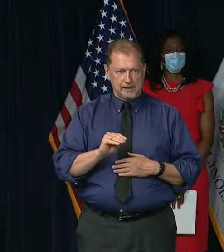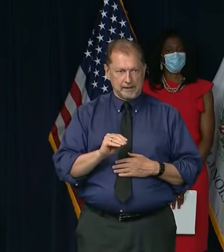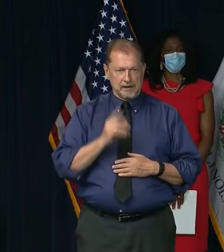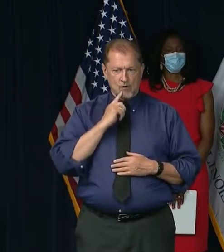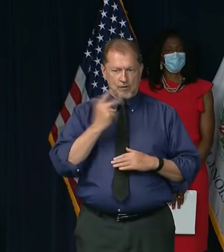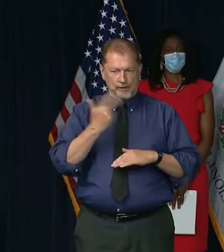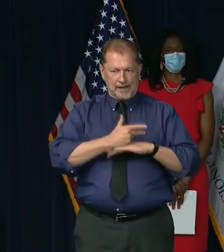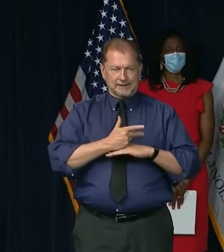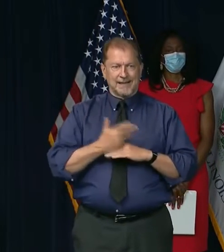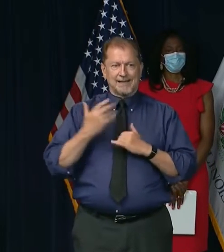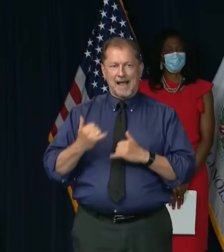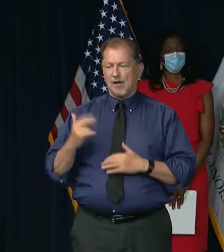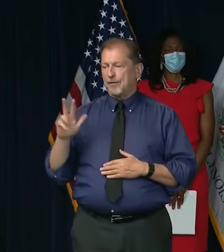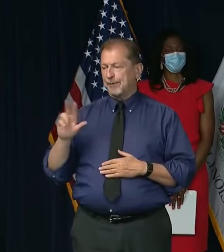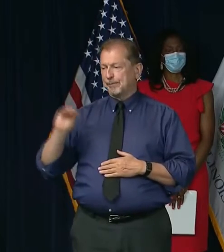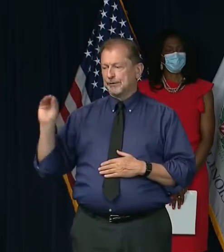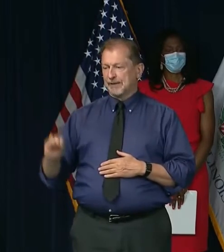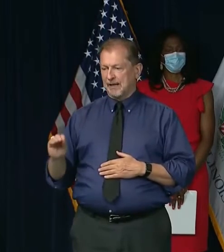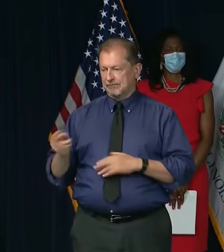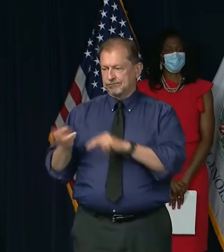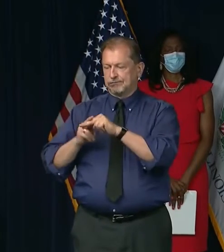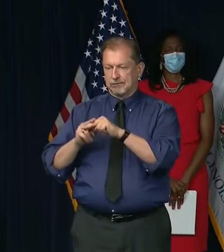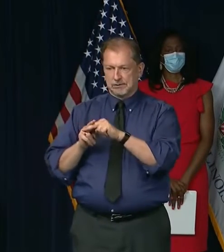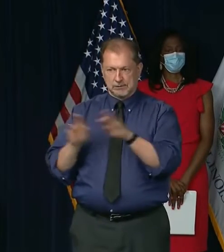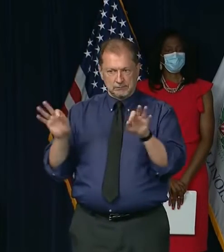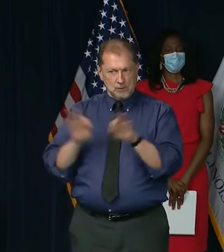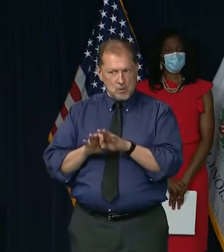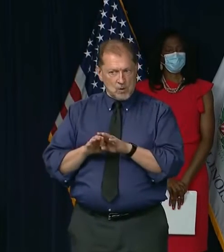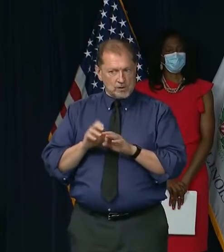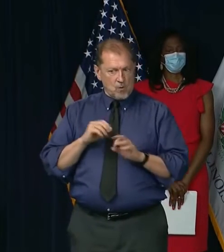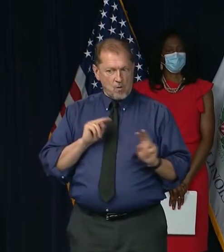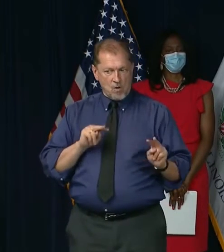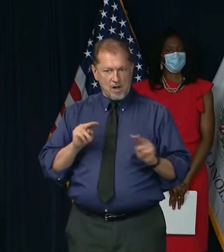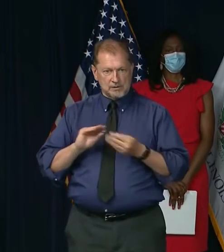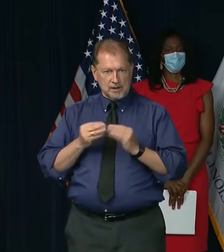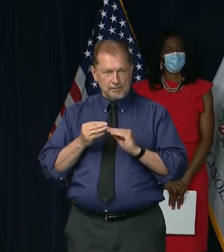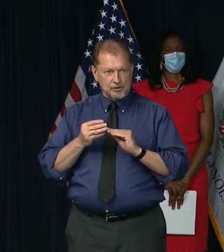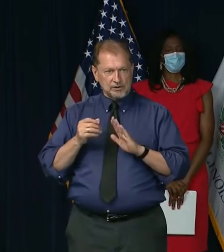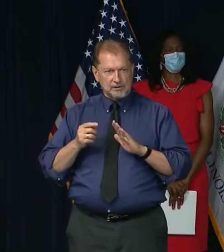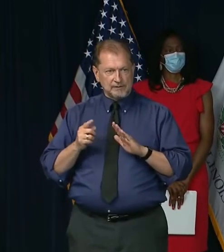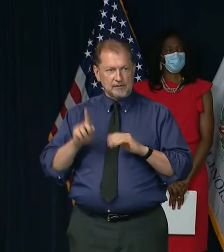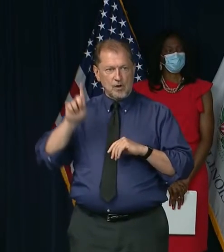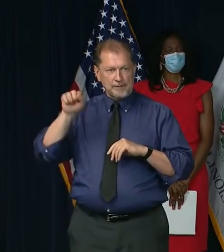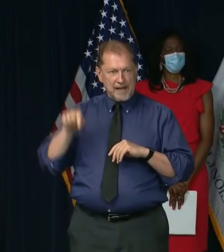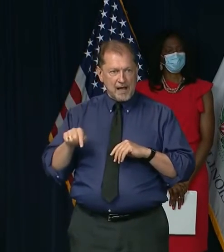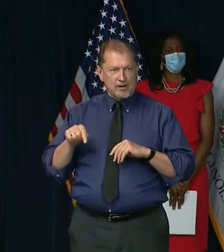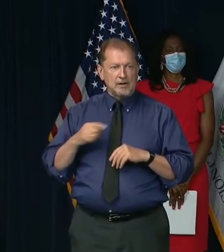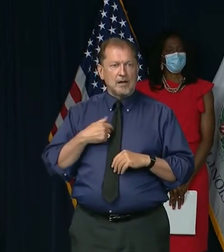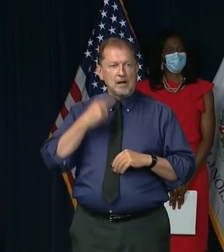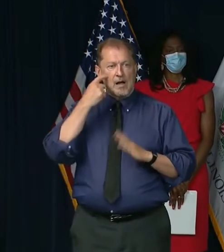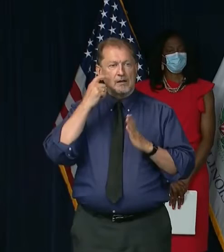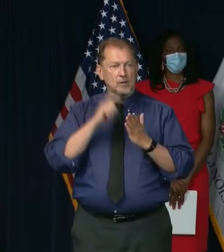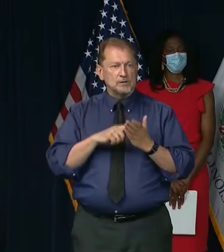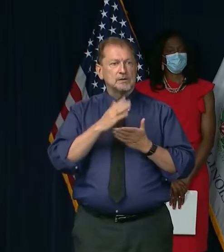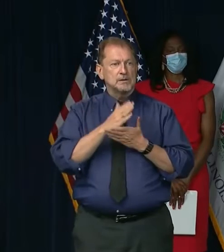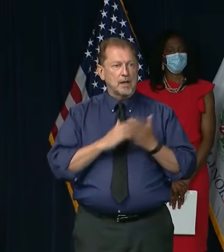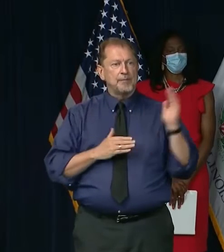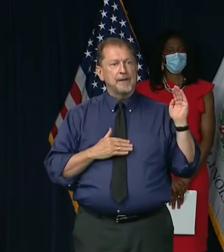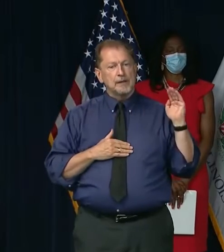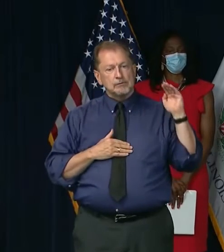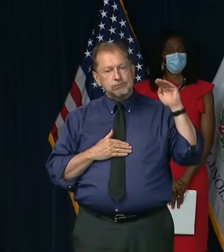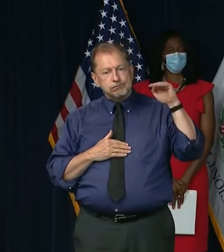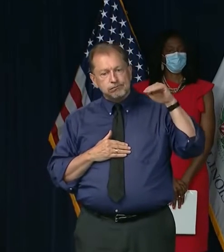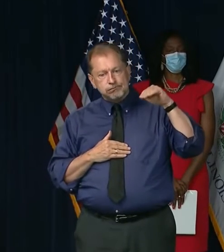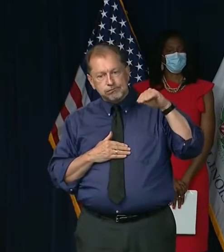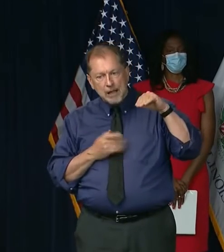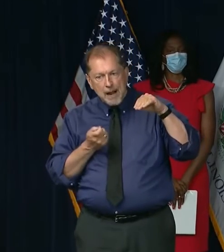3%. Do we read into that? Do we need to wait a few more days to see if that goes up? I see cases, we were dropping significantly, now we've kind of